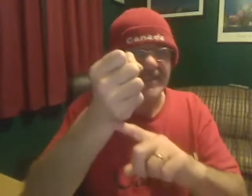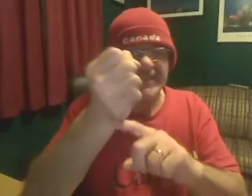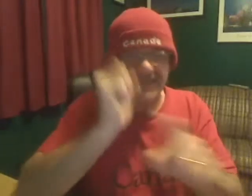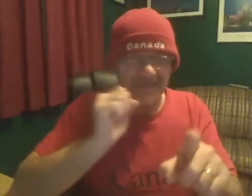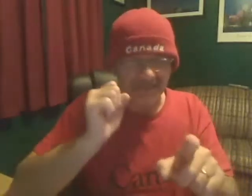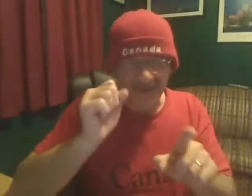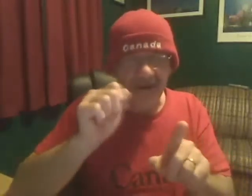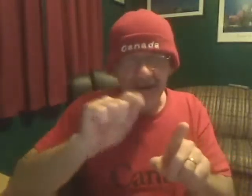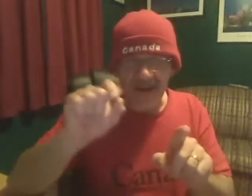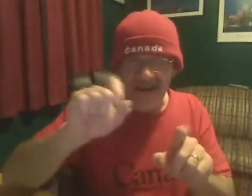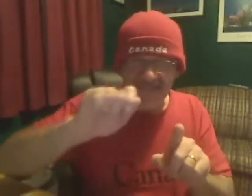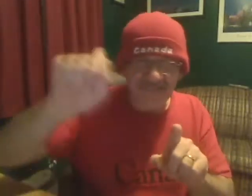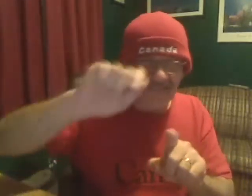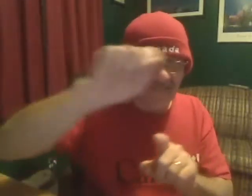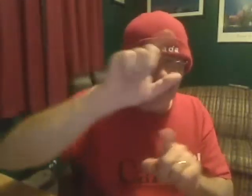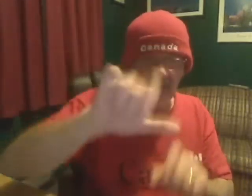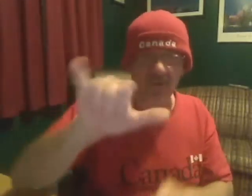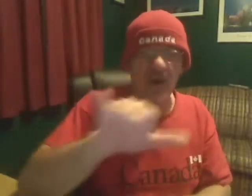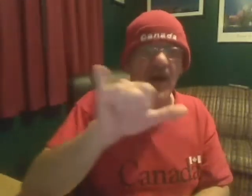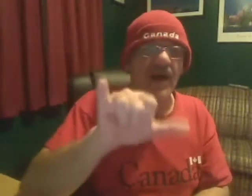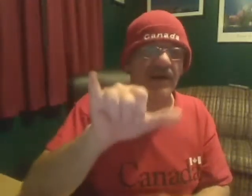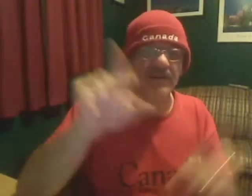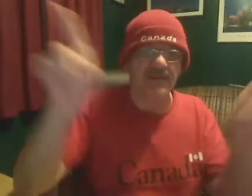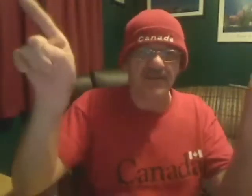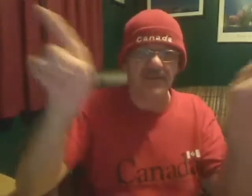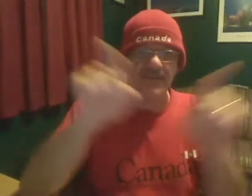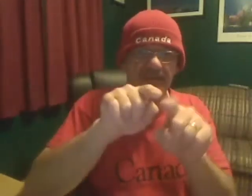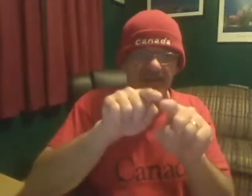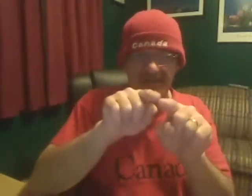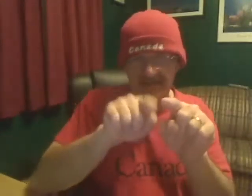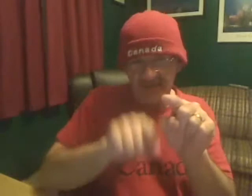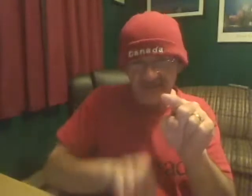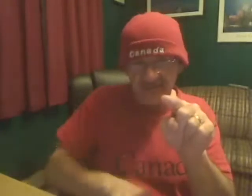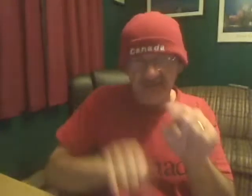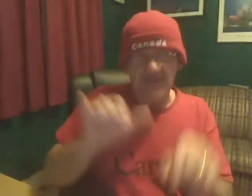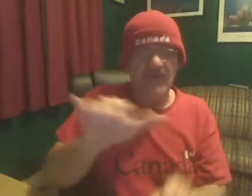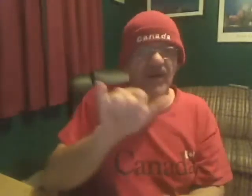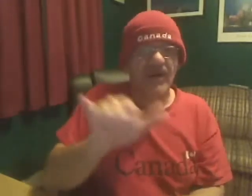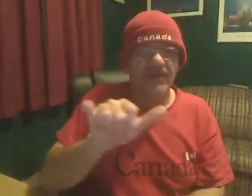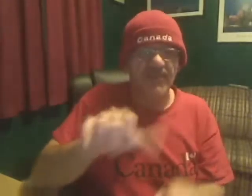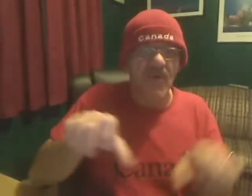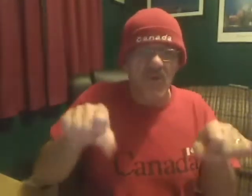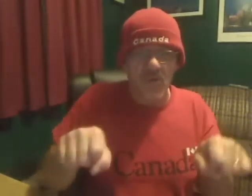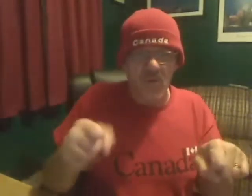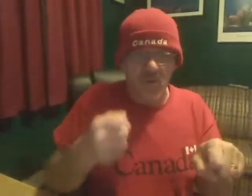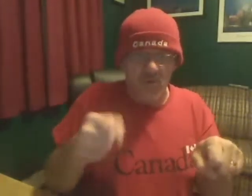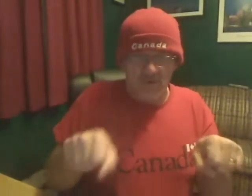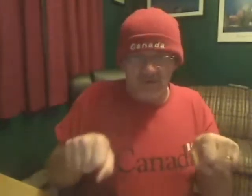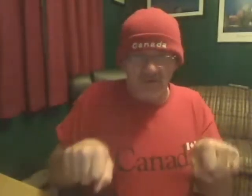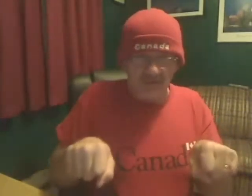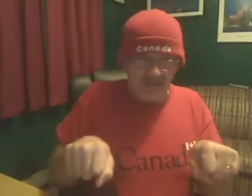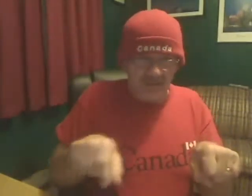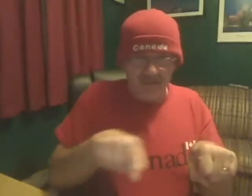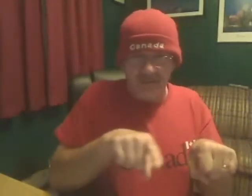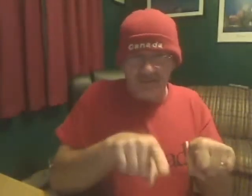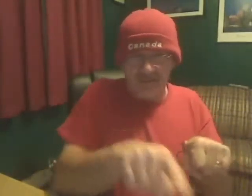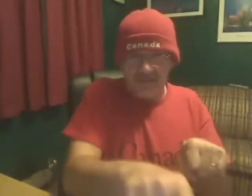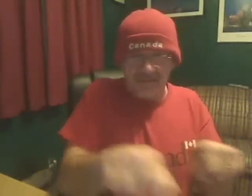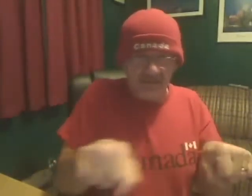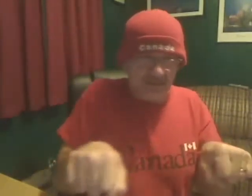cutting a deal with the NDP. And flaring against the budget, they need one of their demands, more cash for low-income seniors. There are